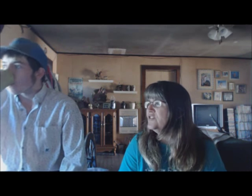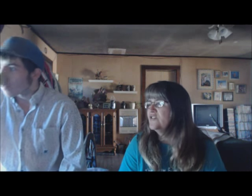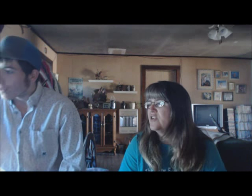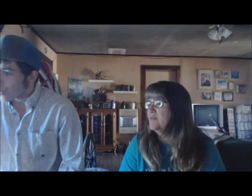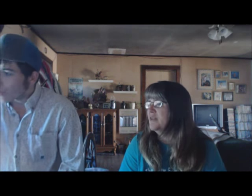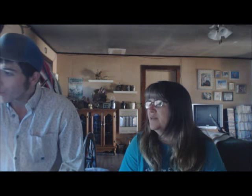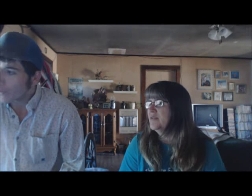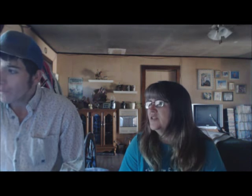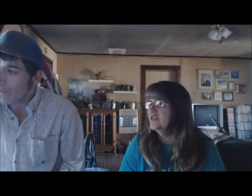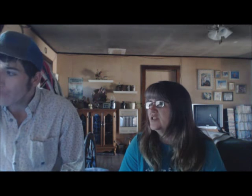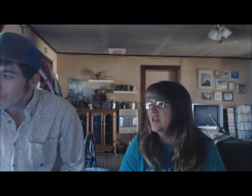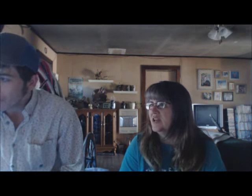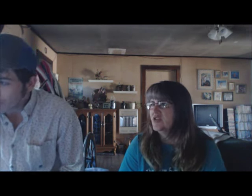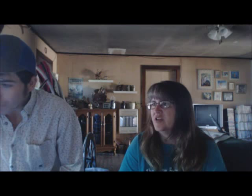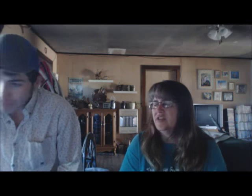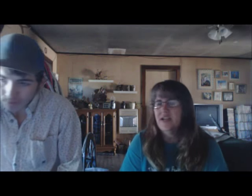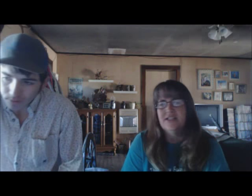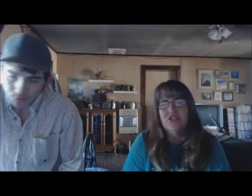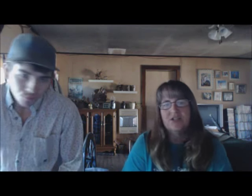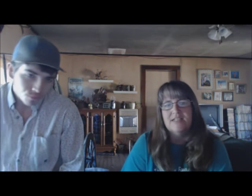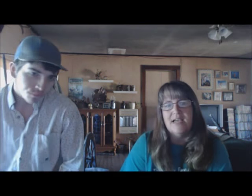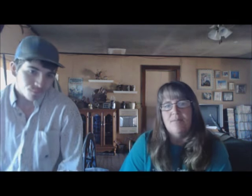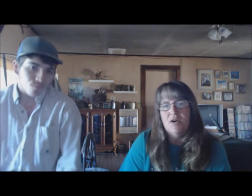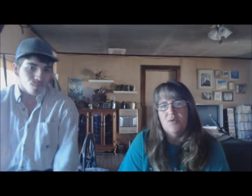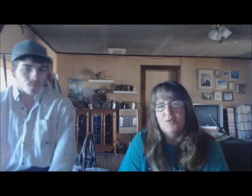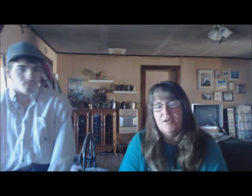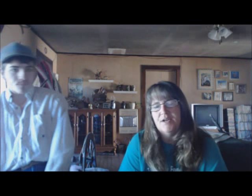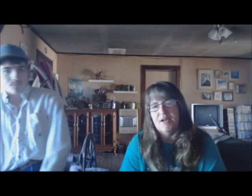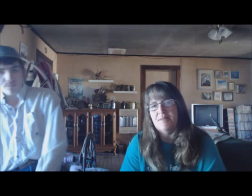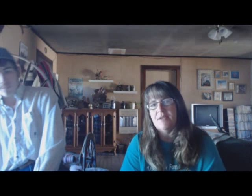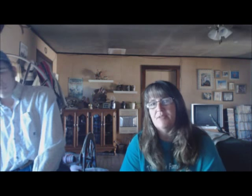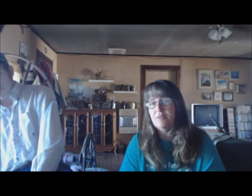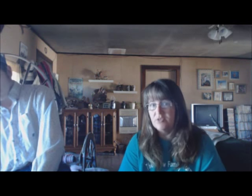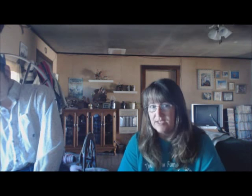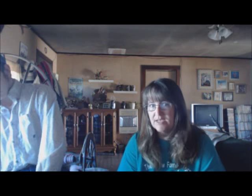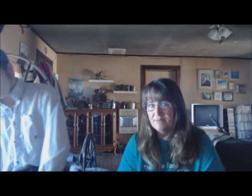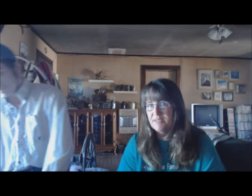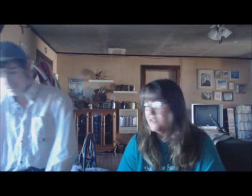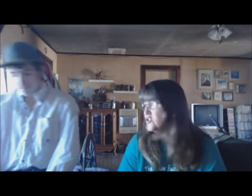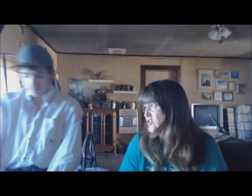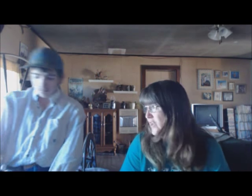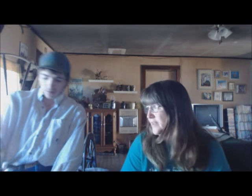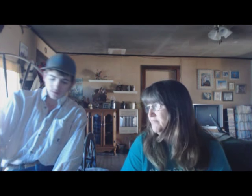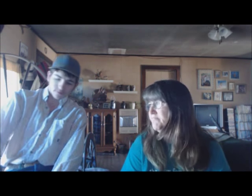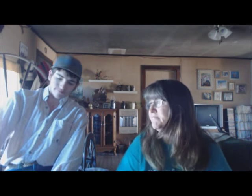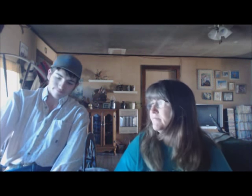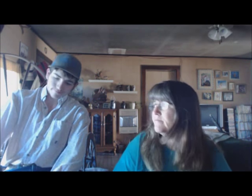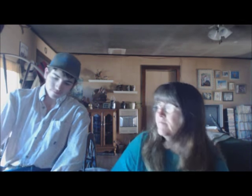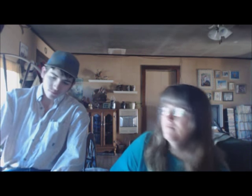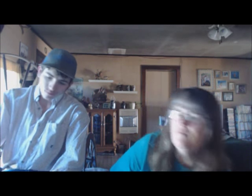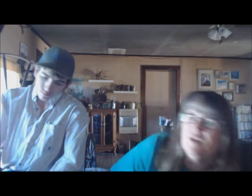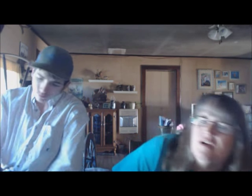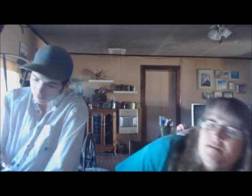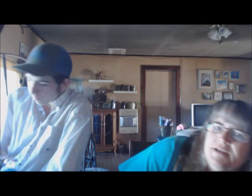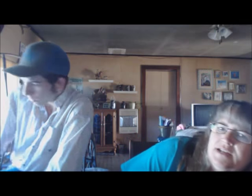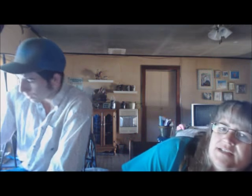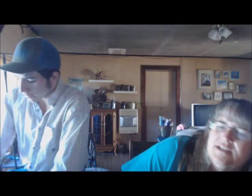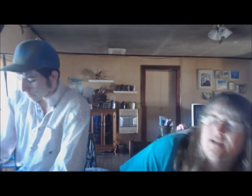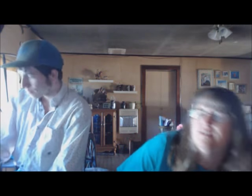Visitors are coming in, but they're just kind of trickling. I did do a demo, um, at the museum yesterday. Um, and I did it